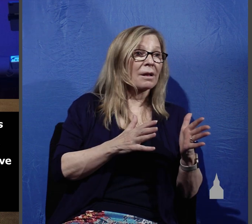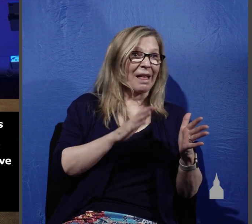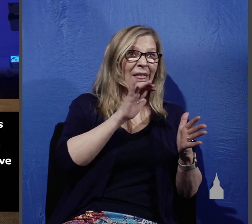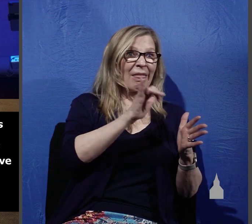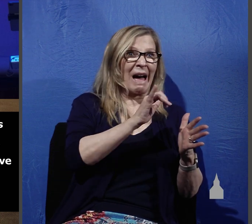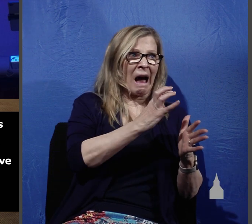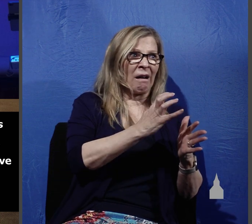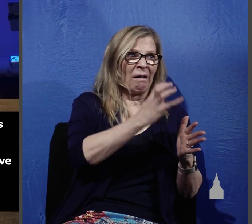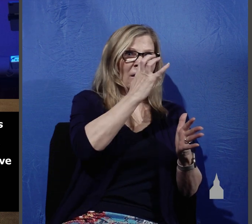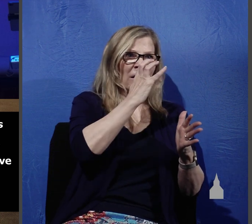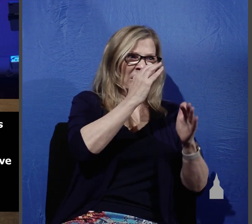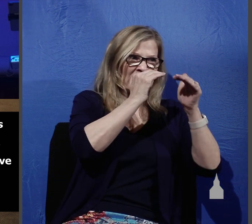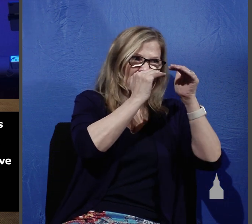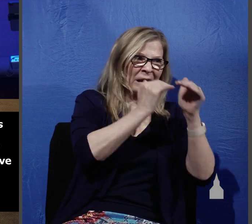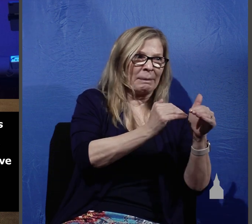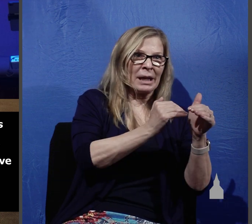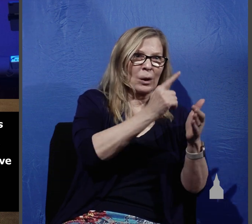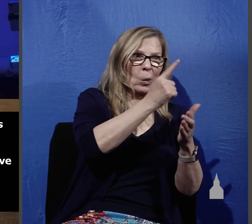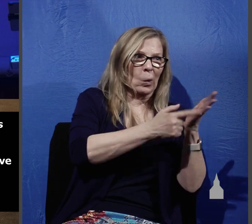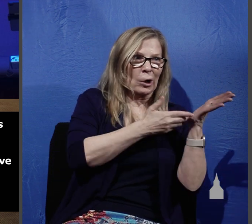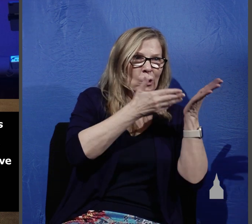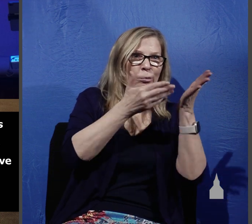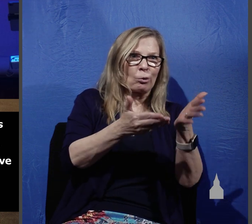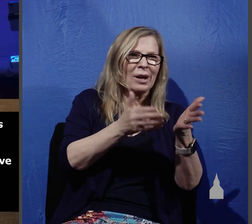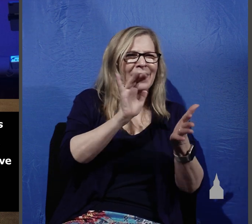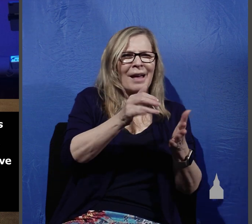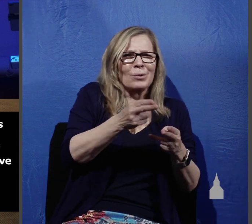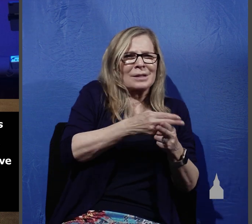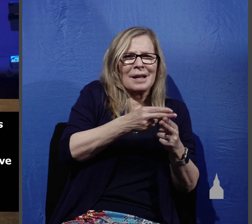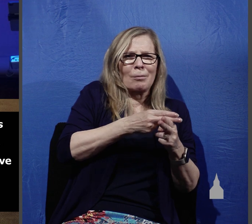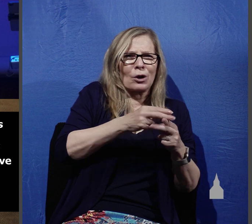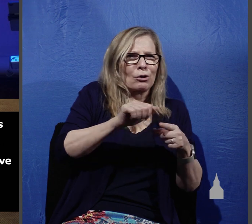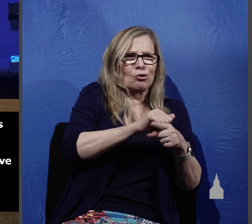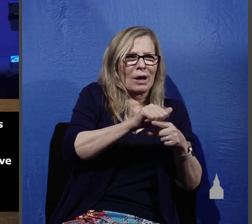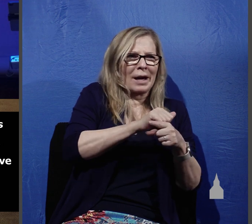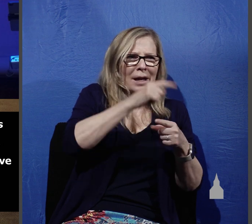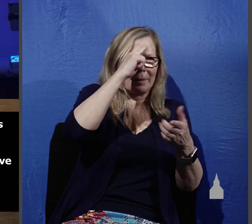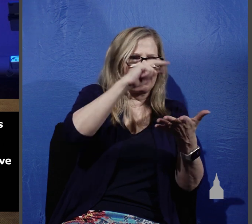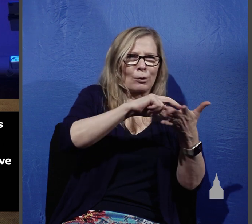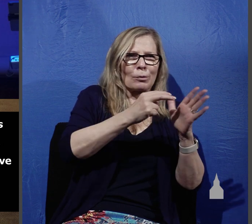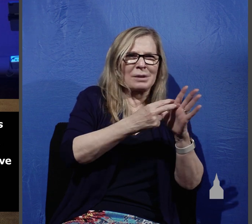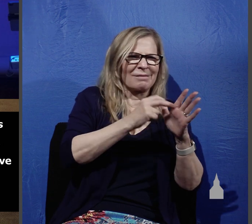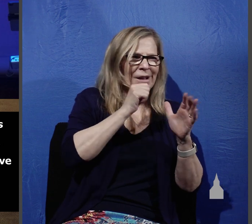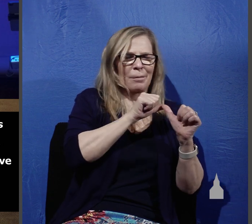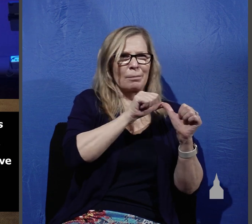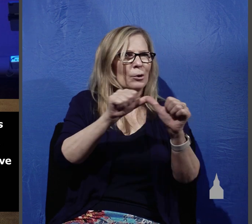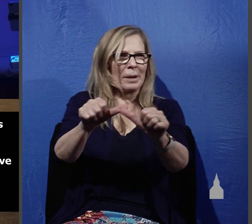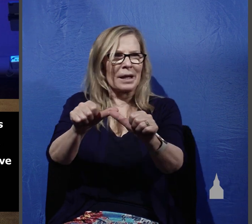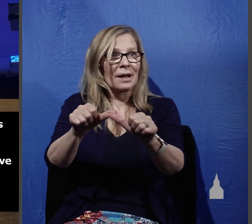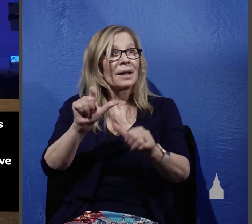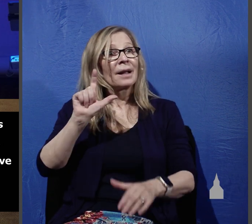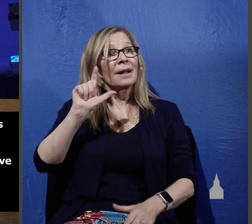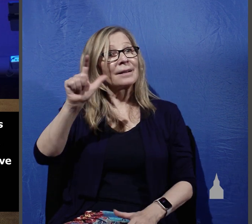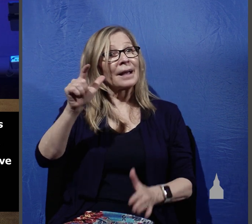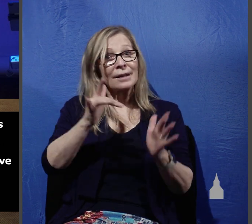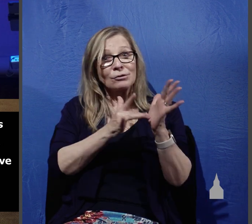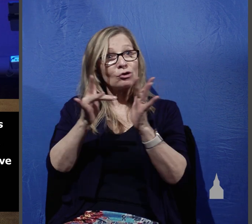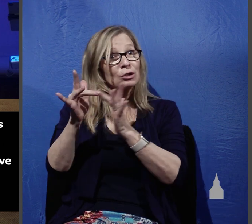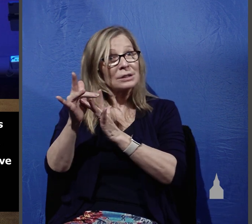for temporary training purposes and it was not permanent as Jesus later as his later reference